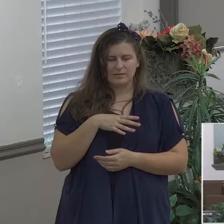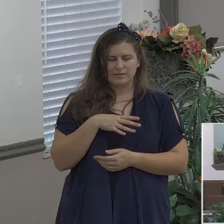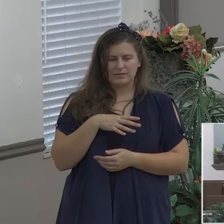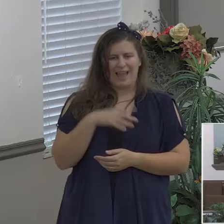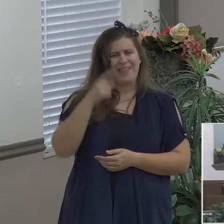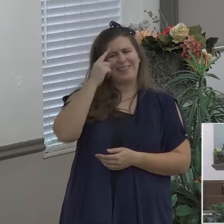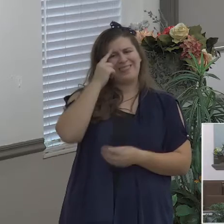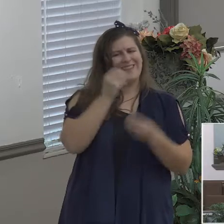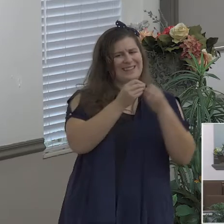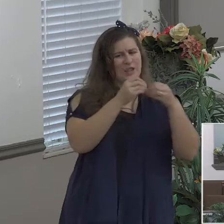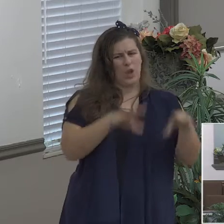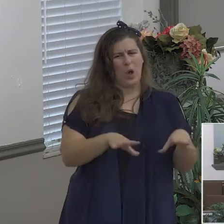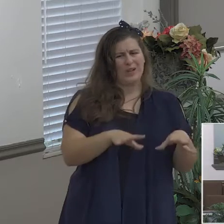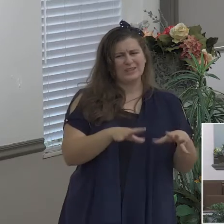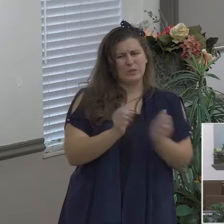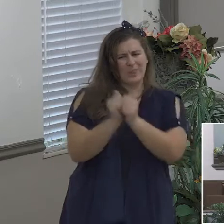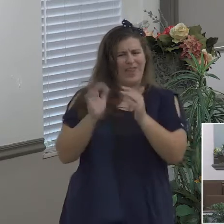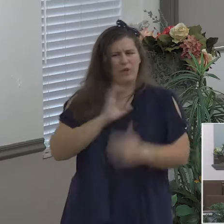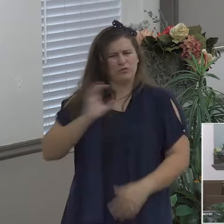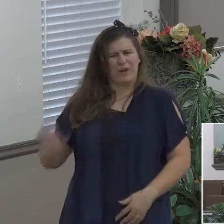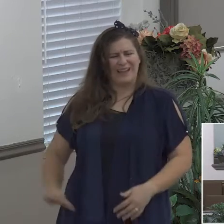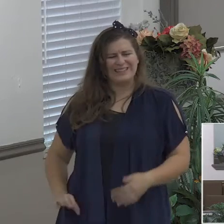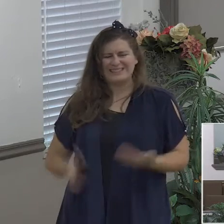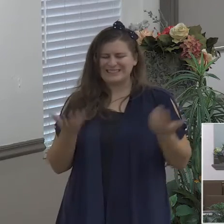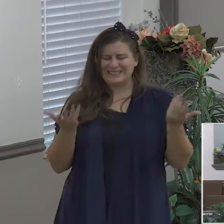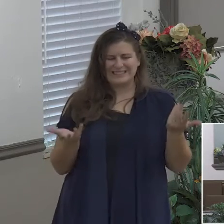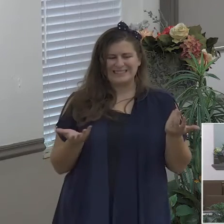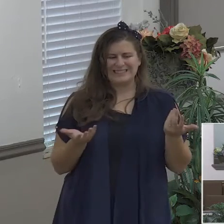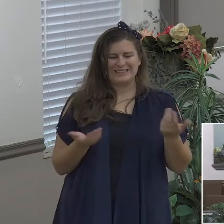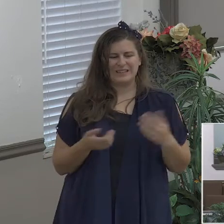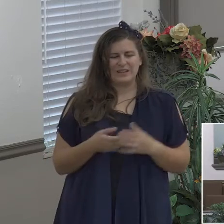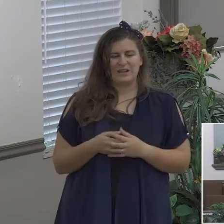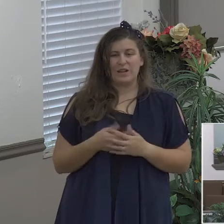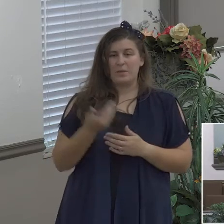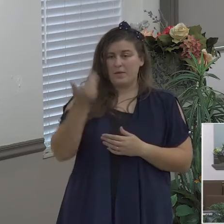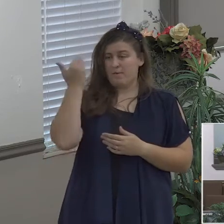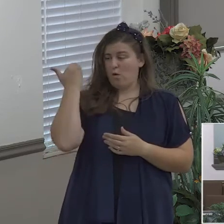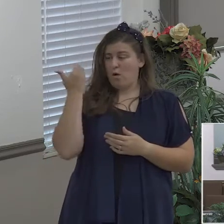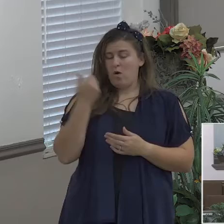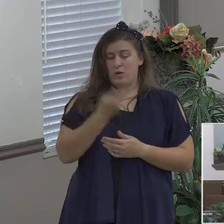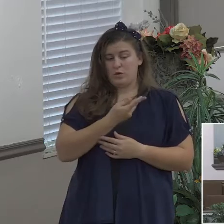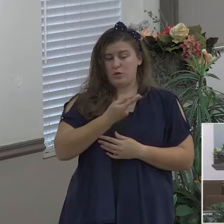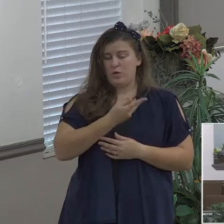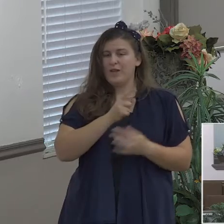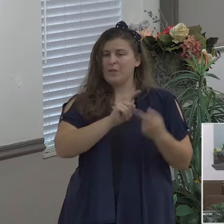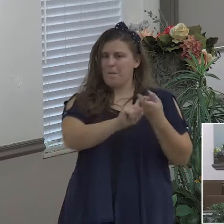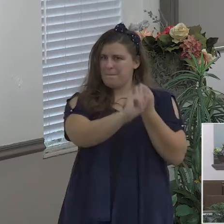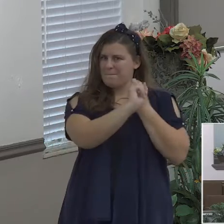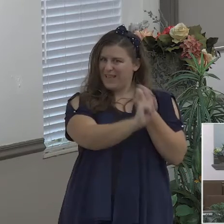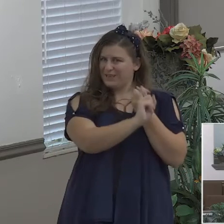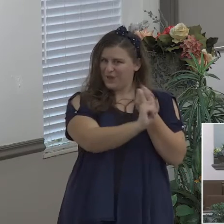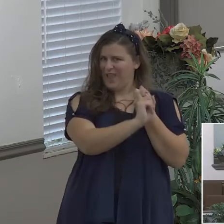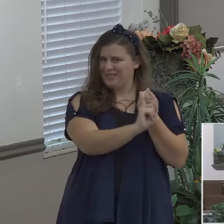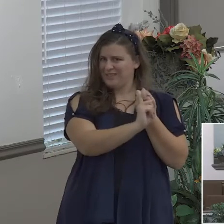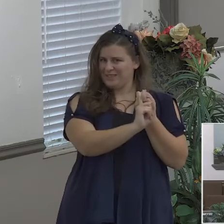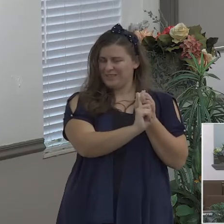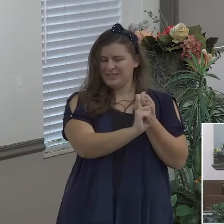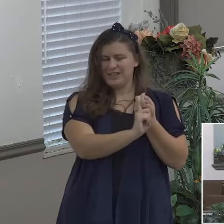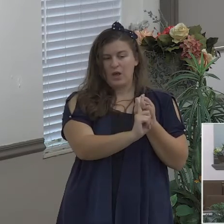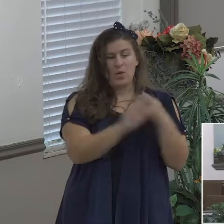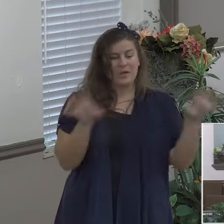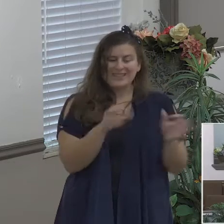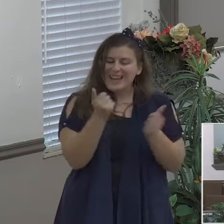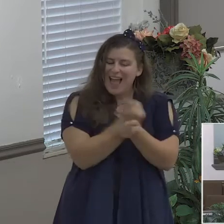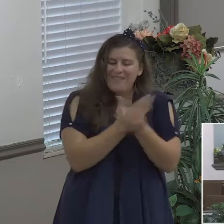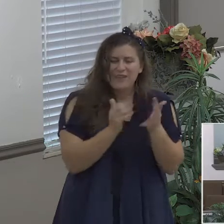we were best friends I mean we did virtually everything together and